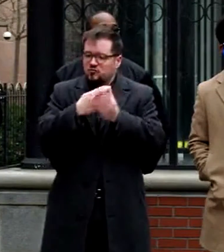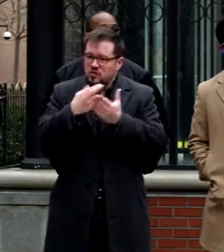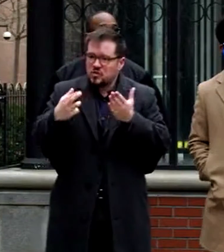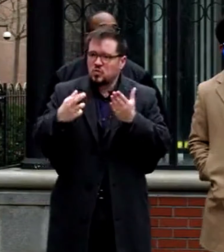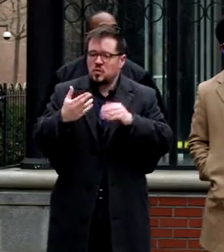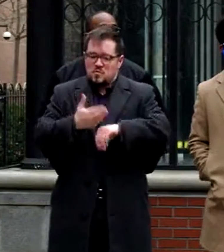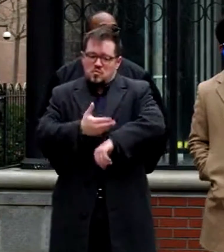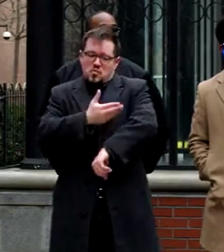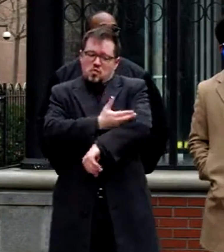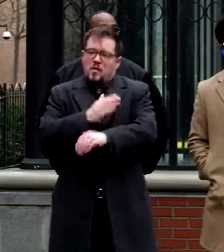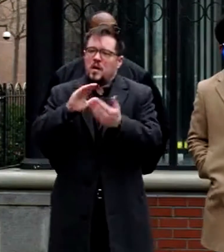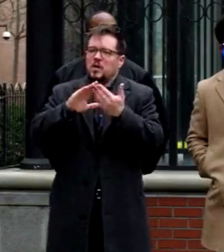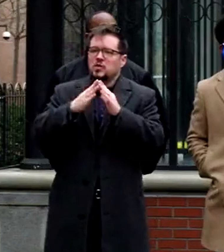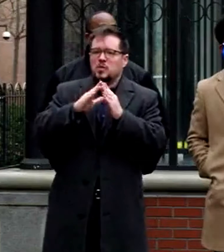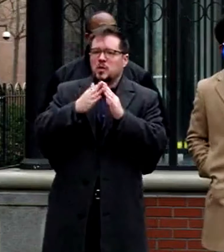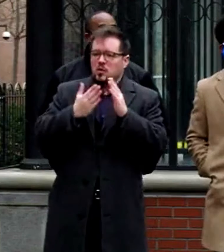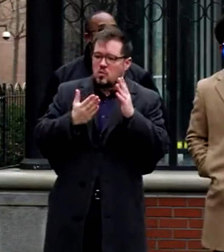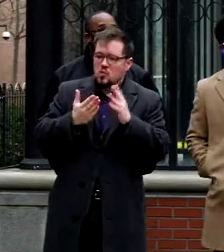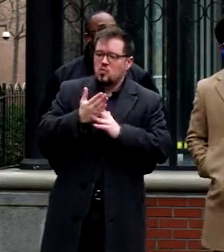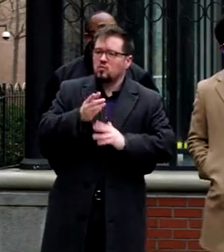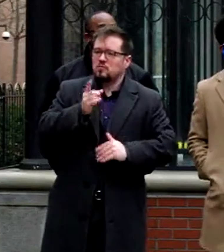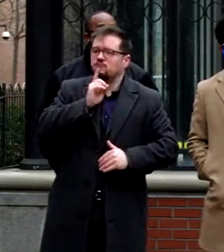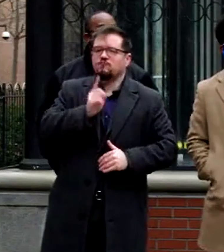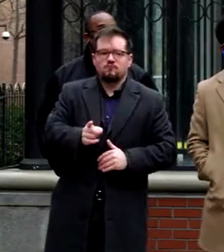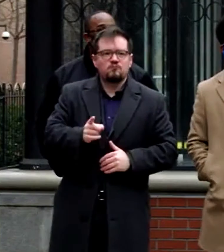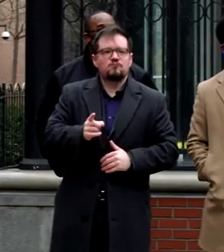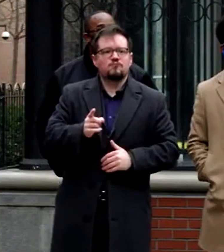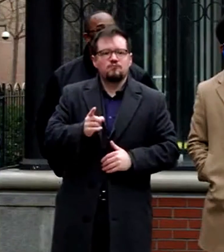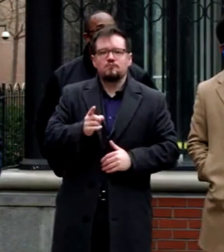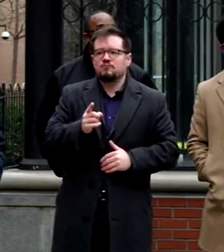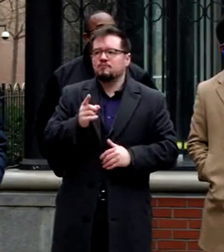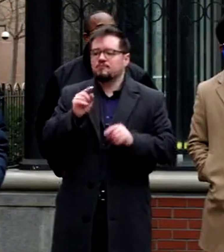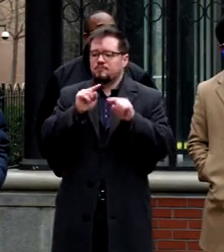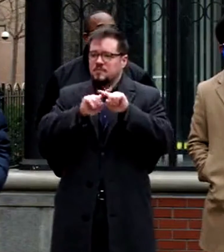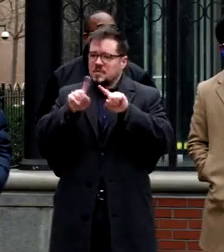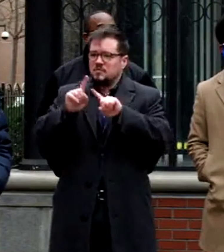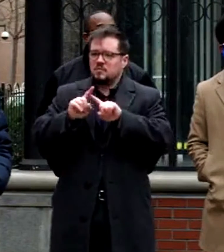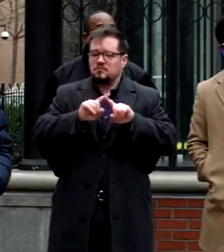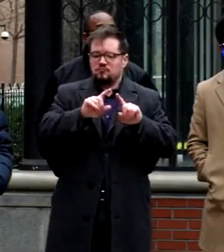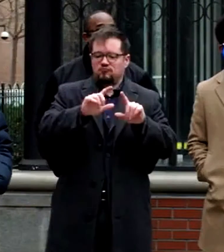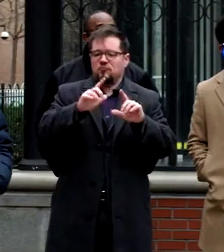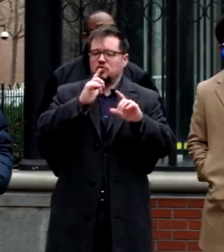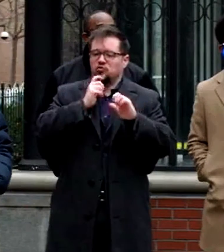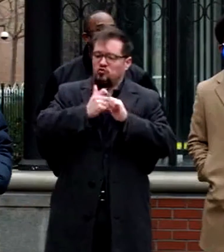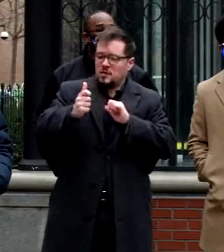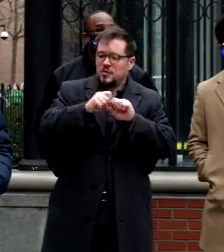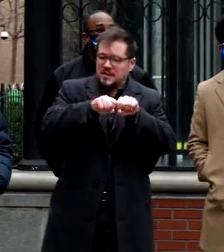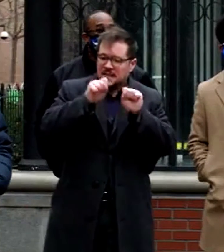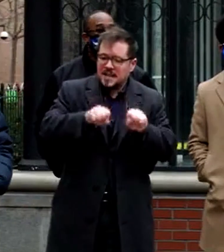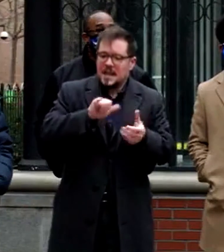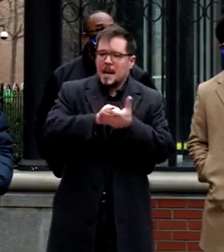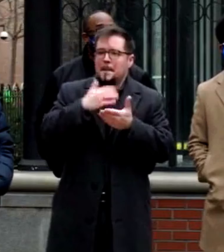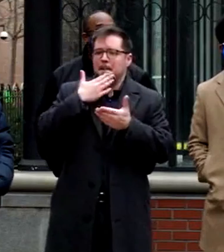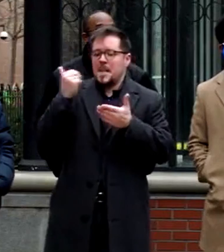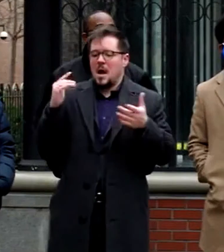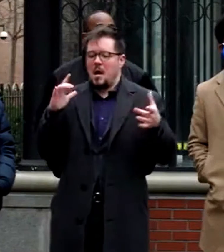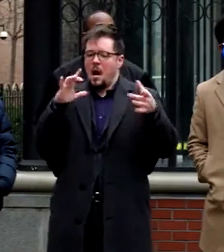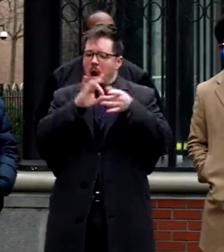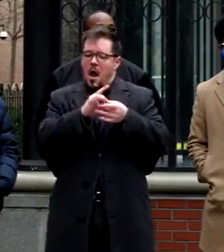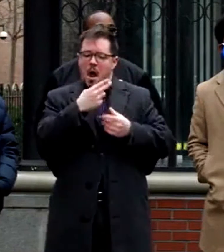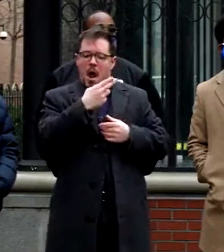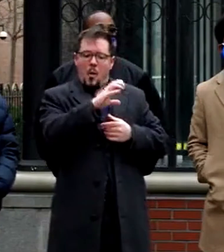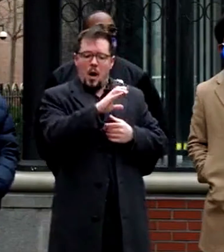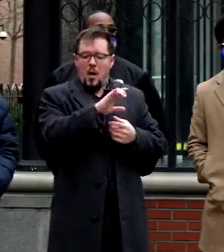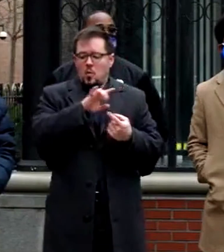accessibility through a truly multimodal transportation system that better connects Howard County